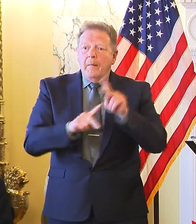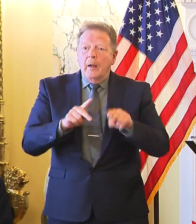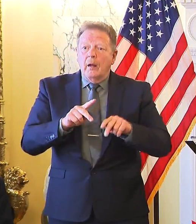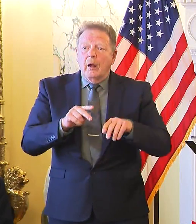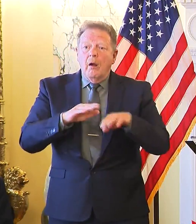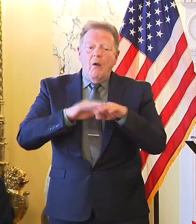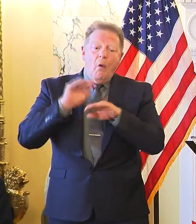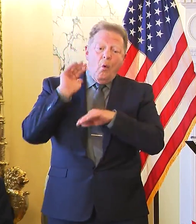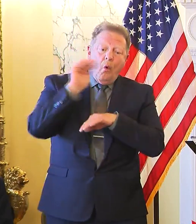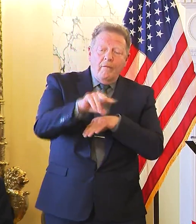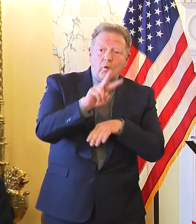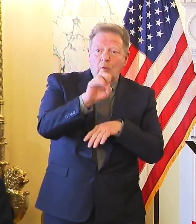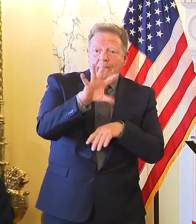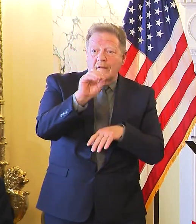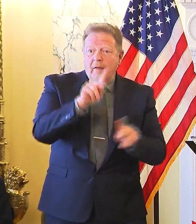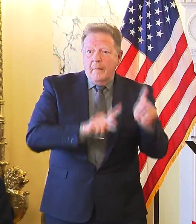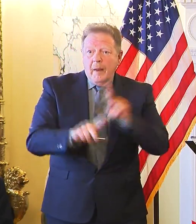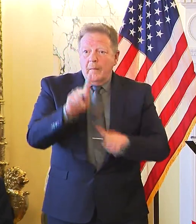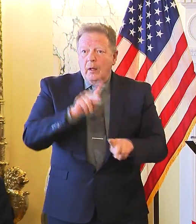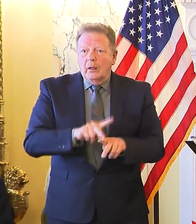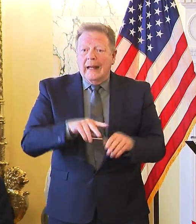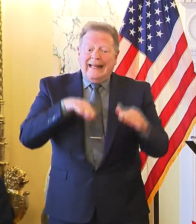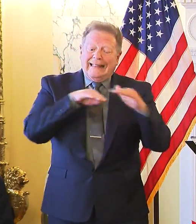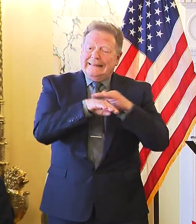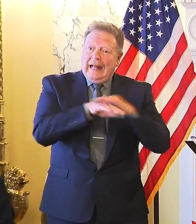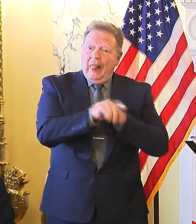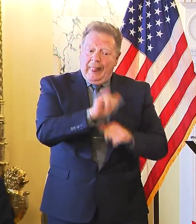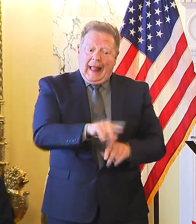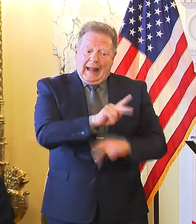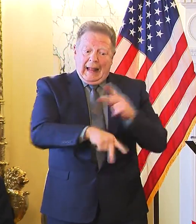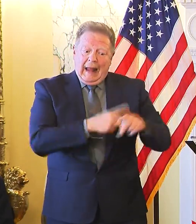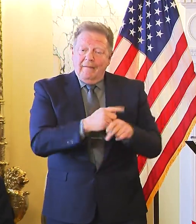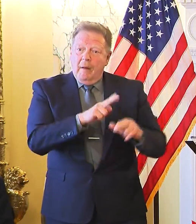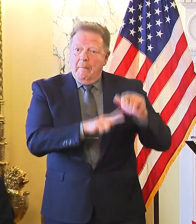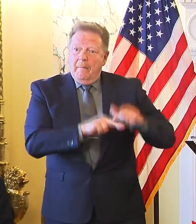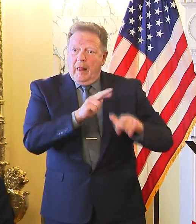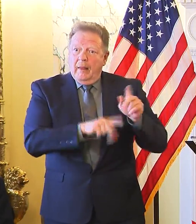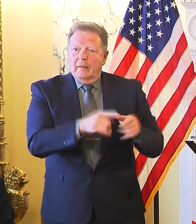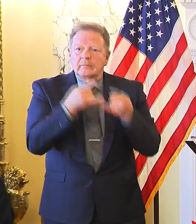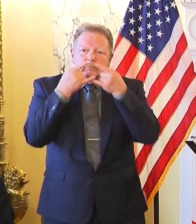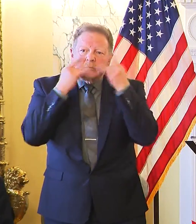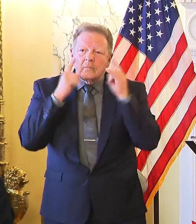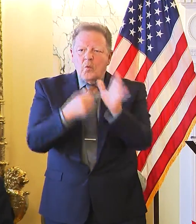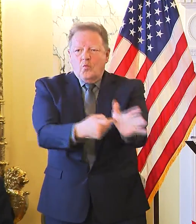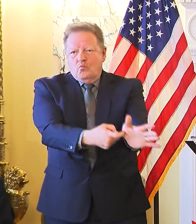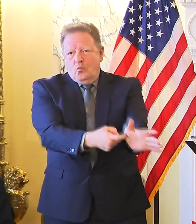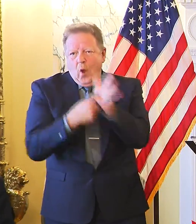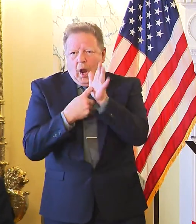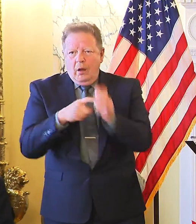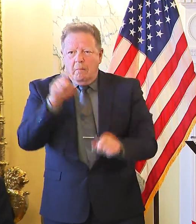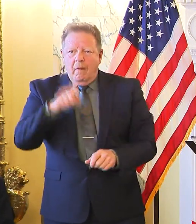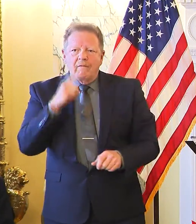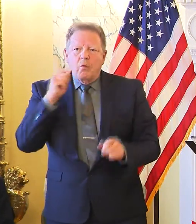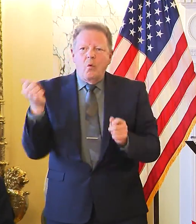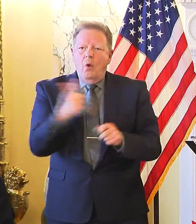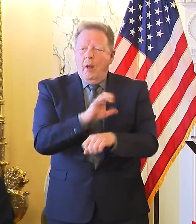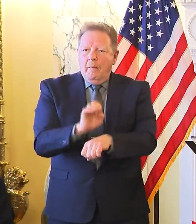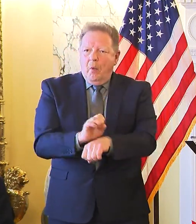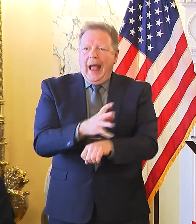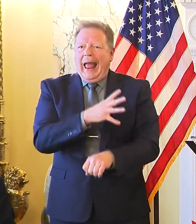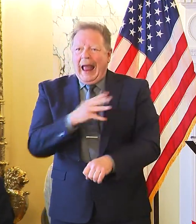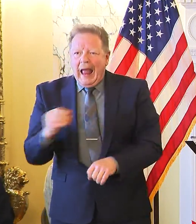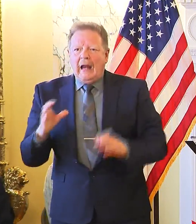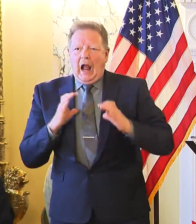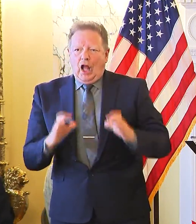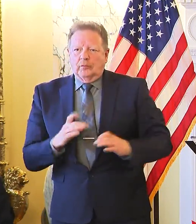of over 250 people. Inside these settings, masking will be required for employees and patrons,